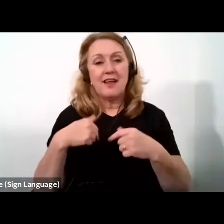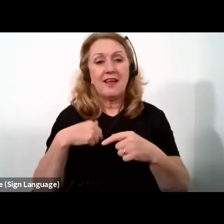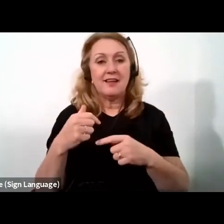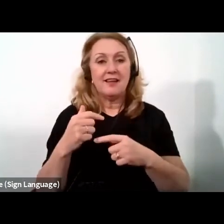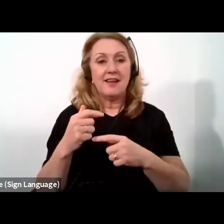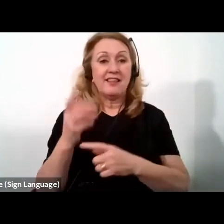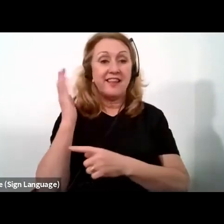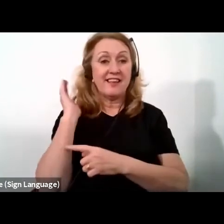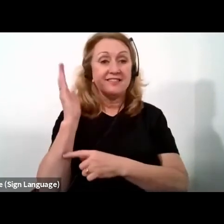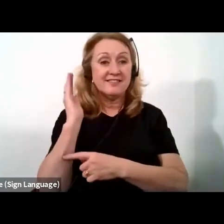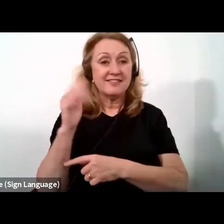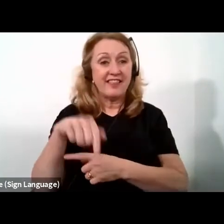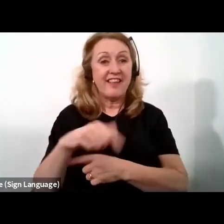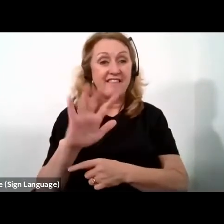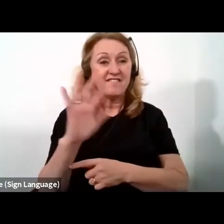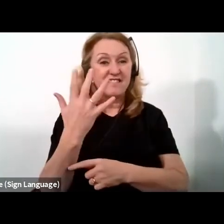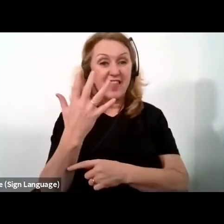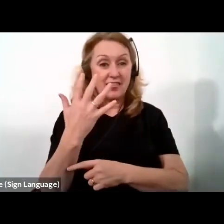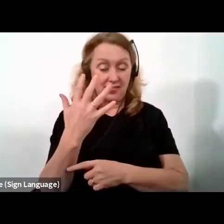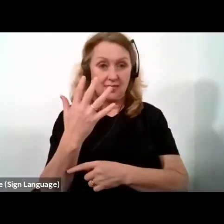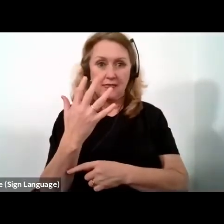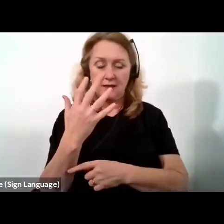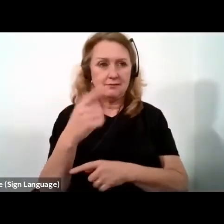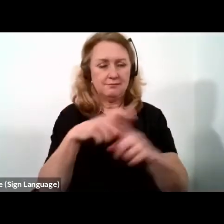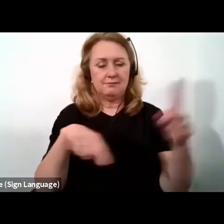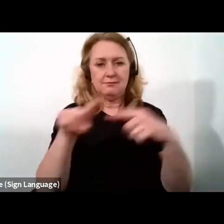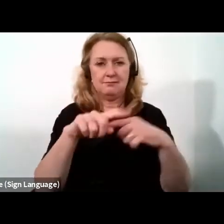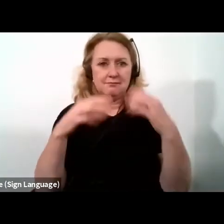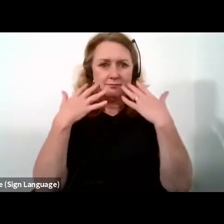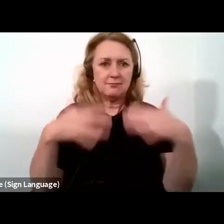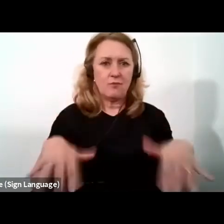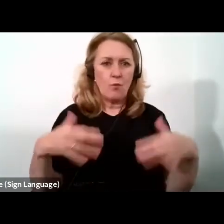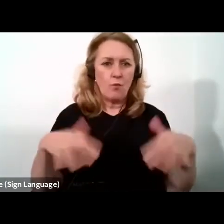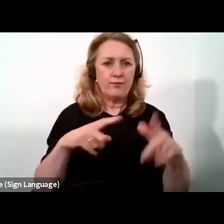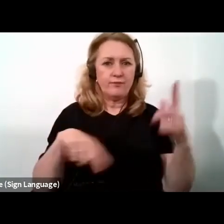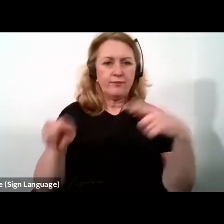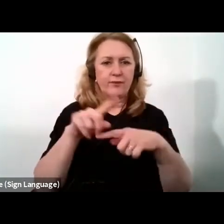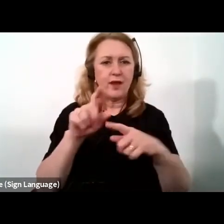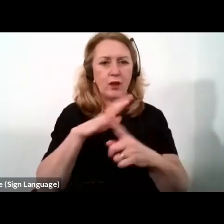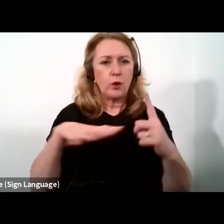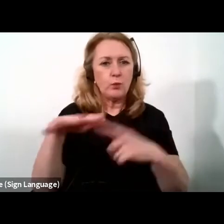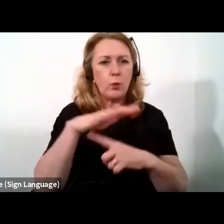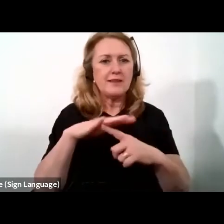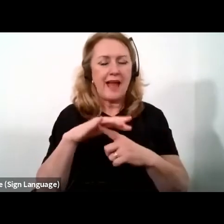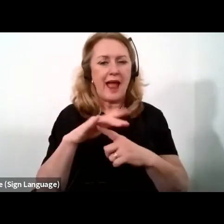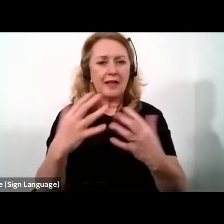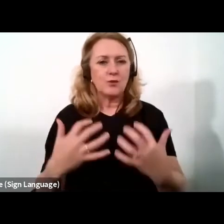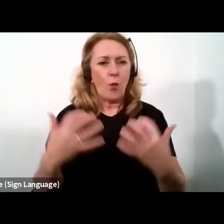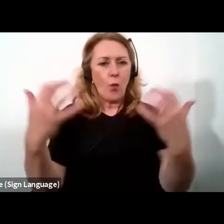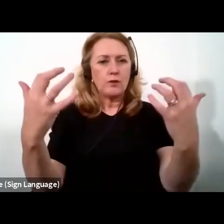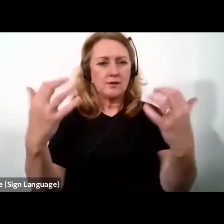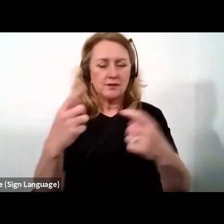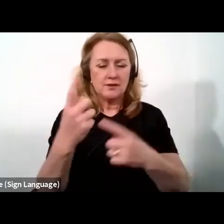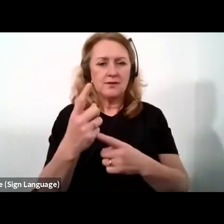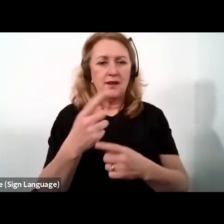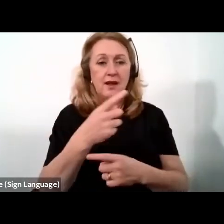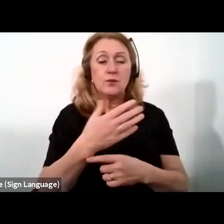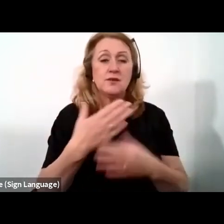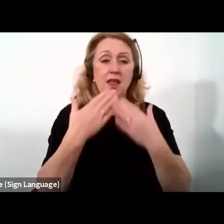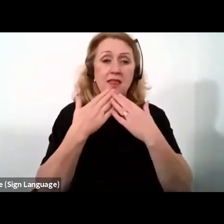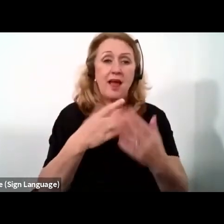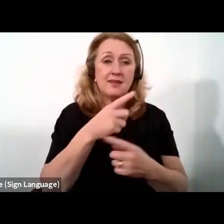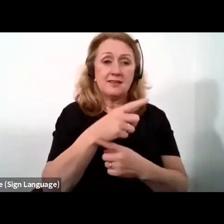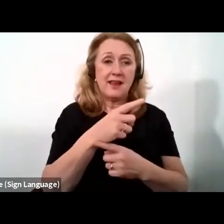annual Babaka NDI lecture to such a distinguished community and audience. I would like to thank Professor Benedict Orama,